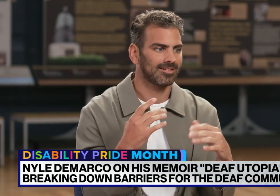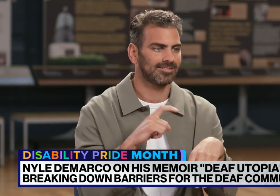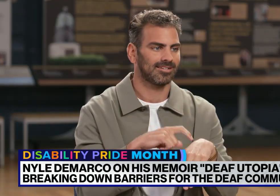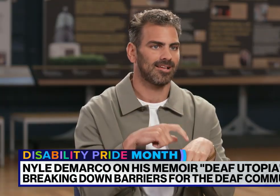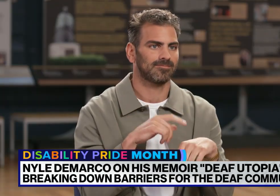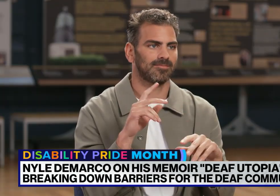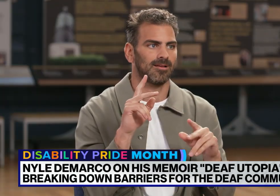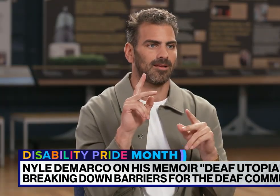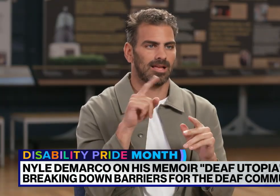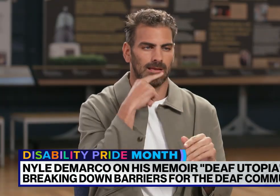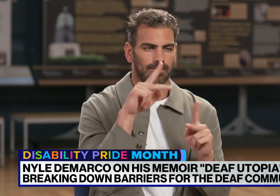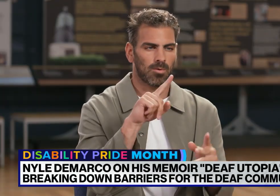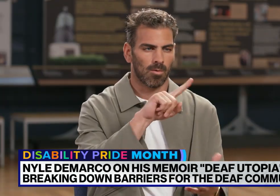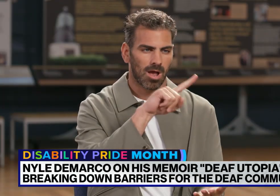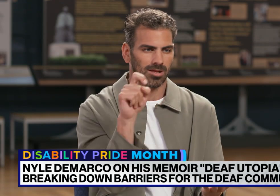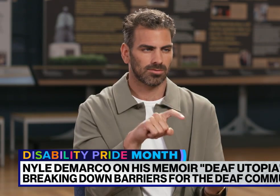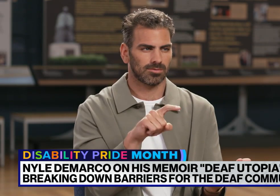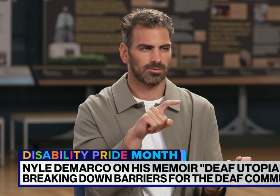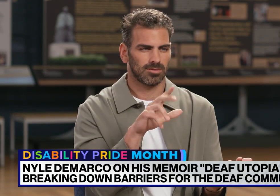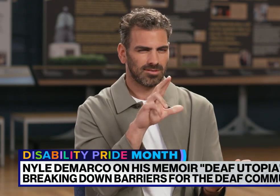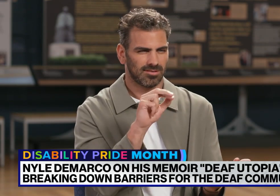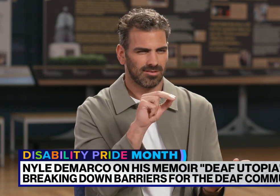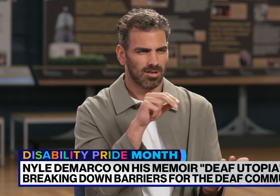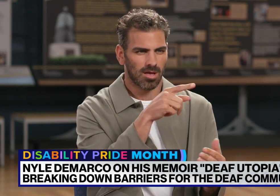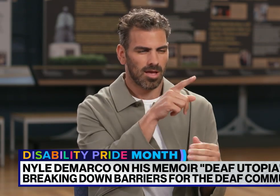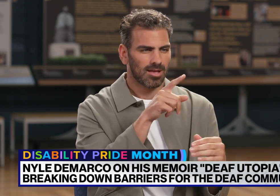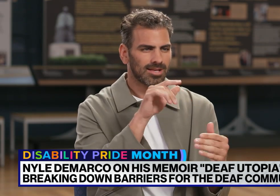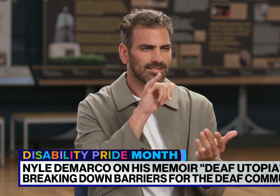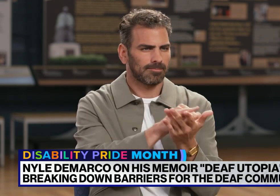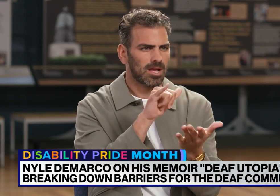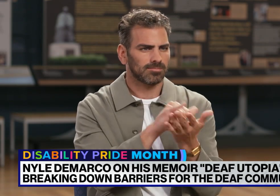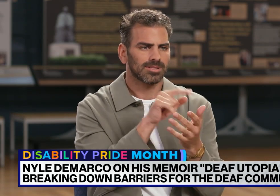So many times, hearing people will question whether or not we have a culture.